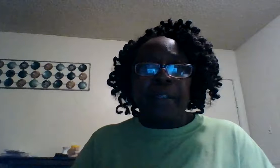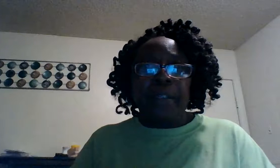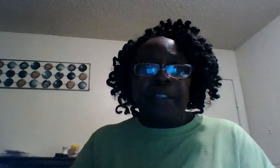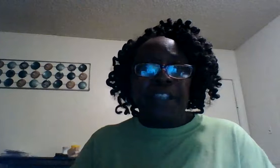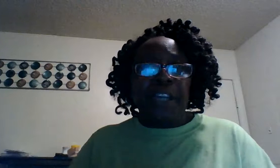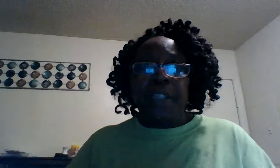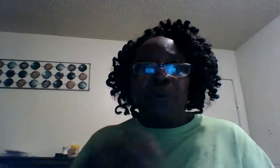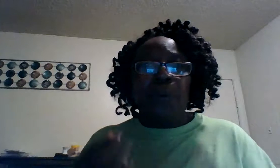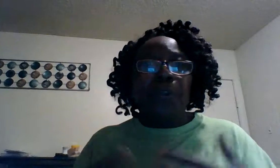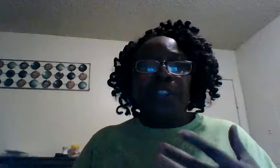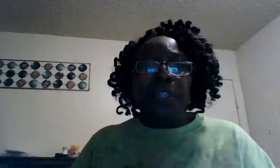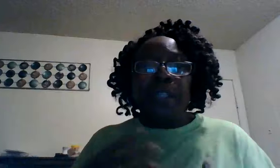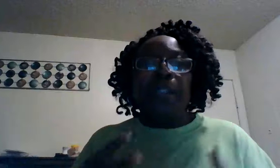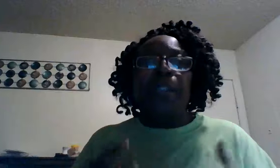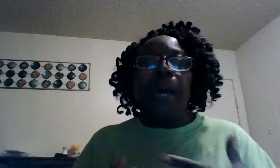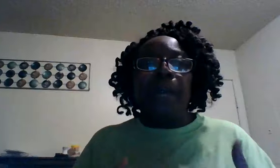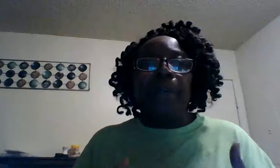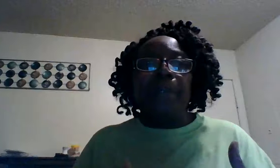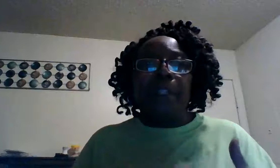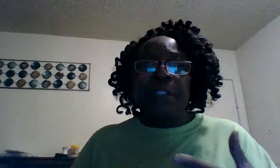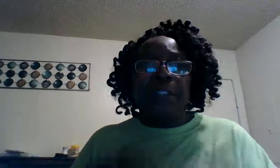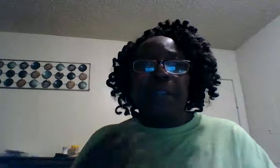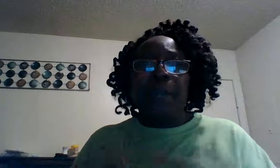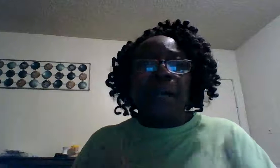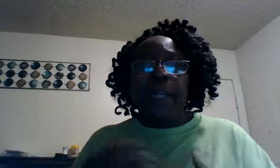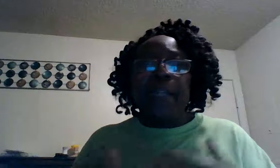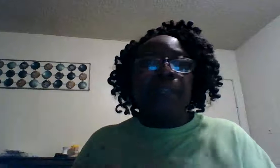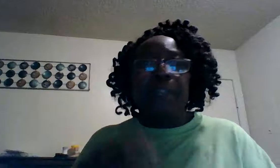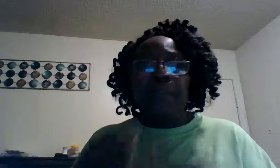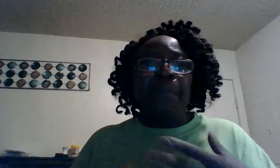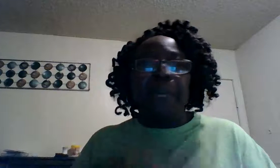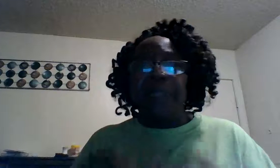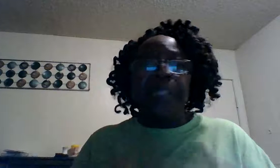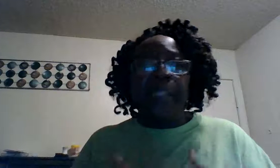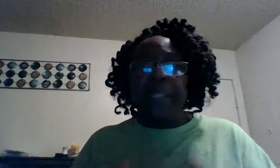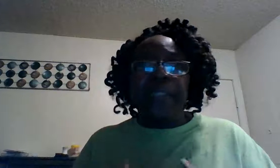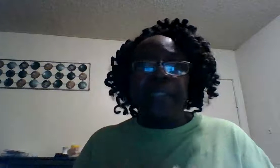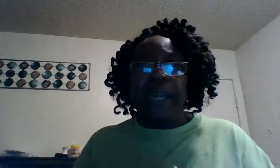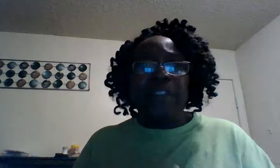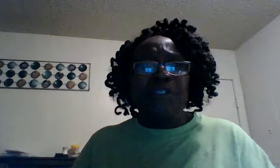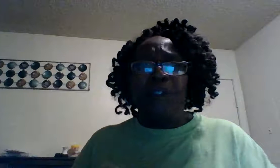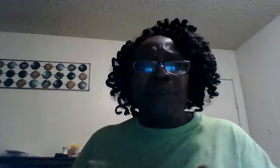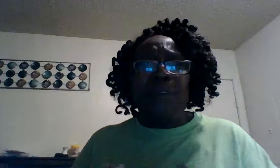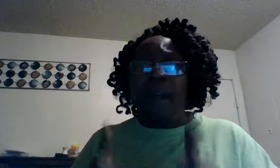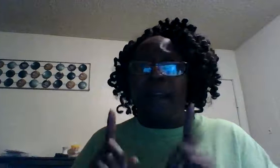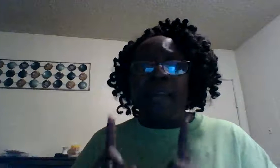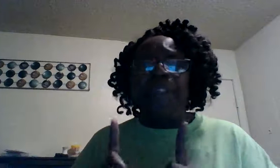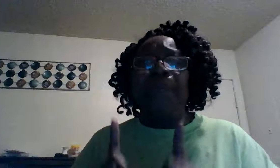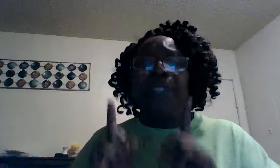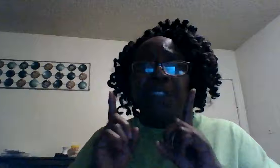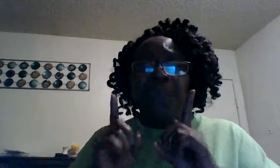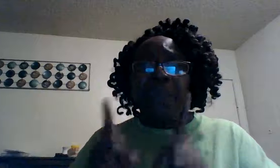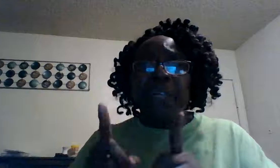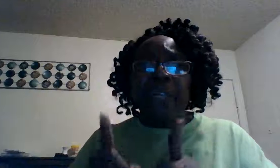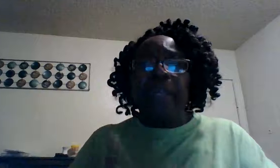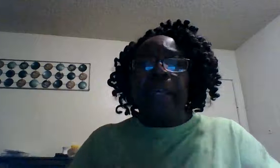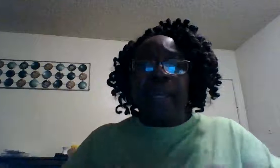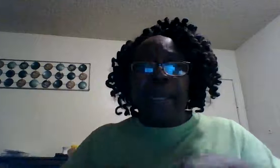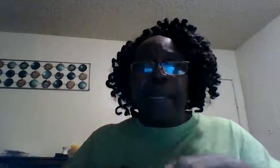share this word share this gospel to somebody else that maybe need it today you don't know all I do just speak it and let